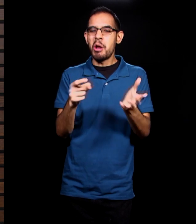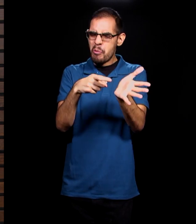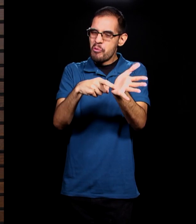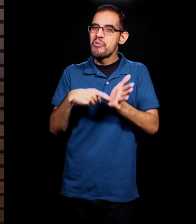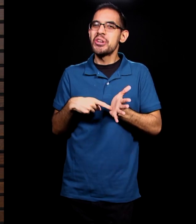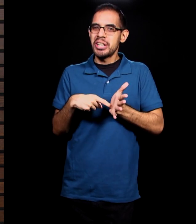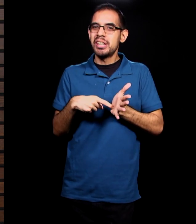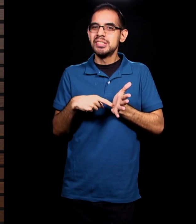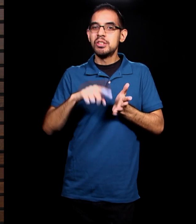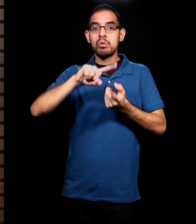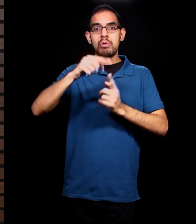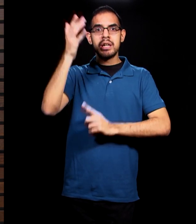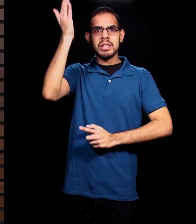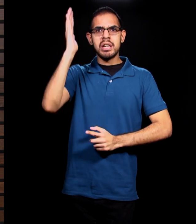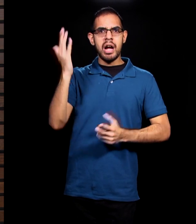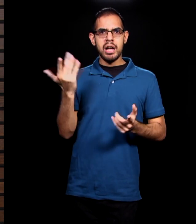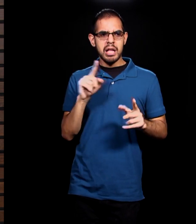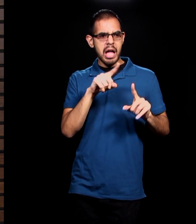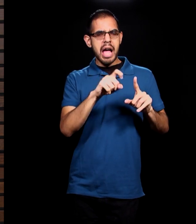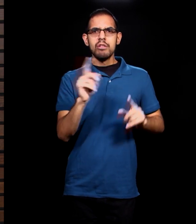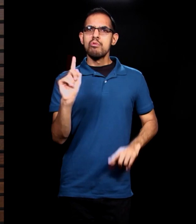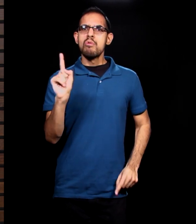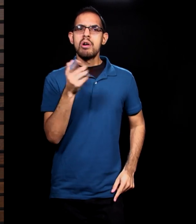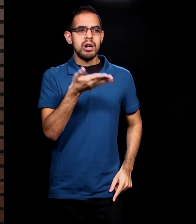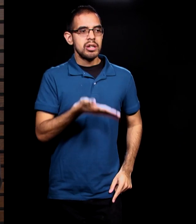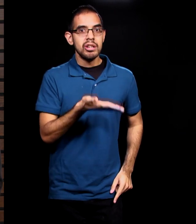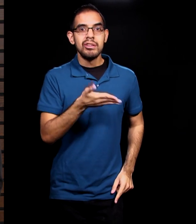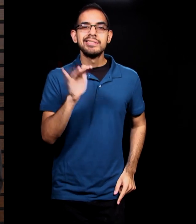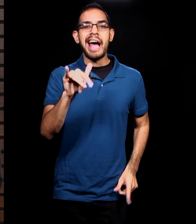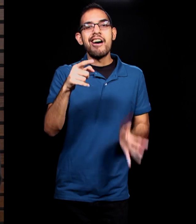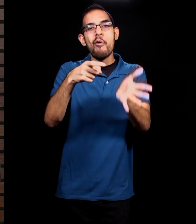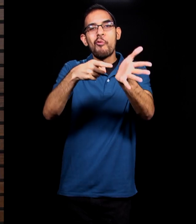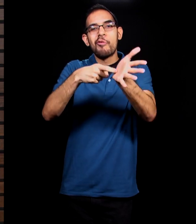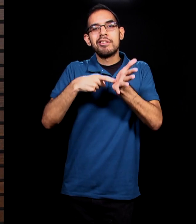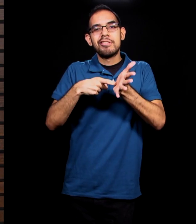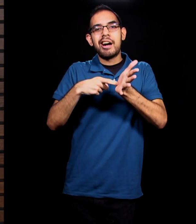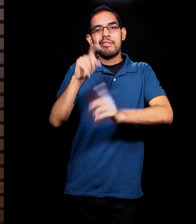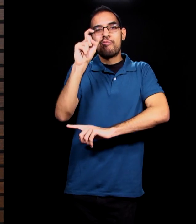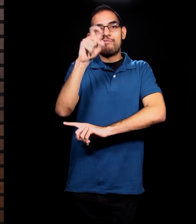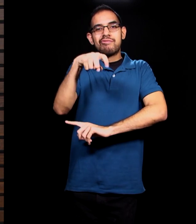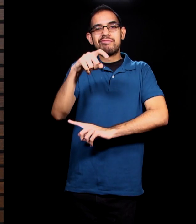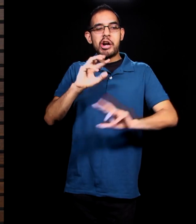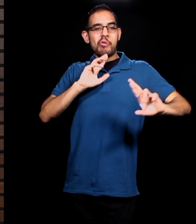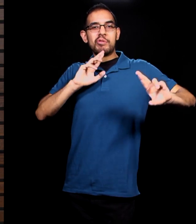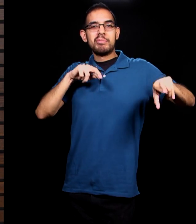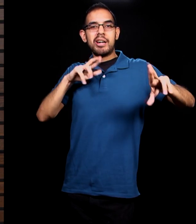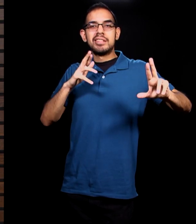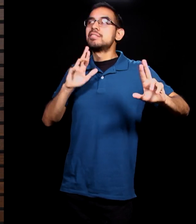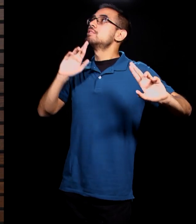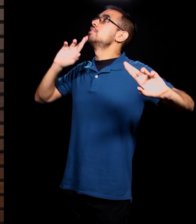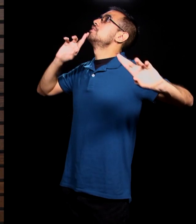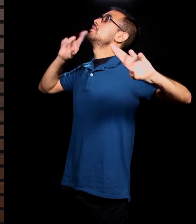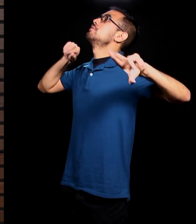When God asks the question, where are you? There is a required response. I said this at the beginning of the message.